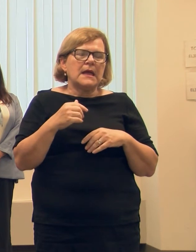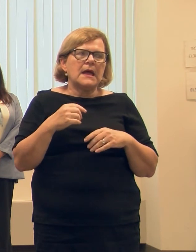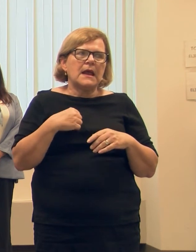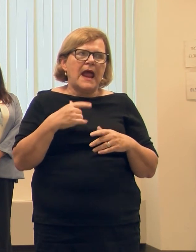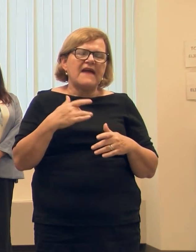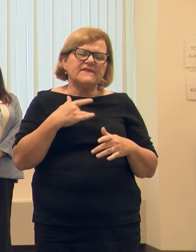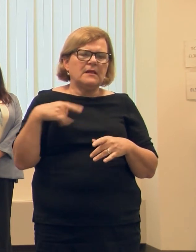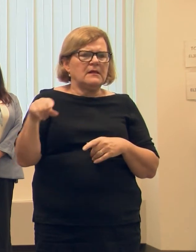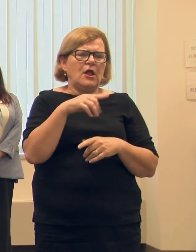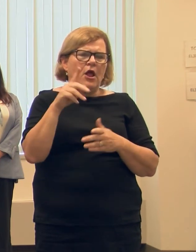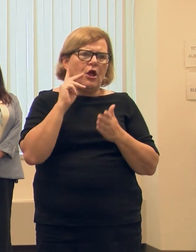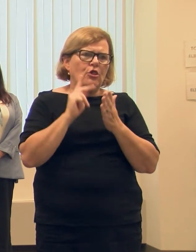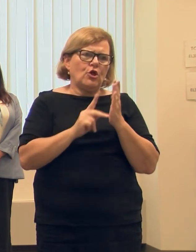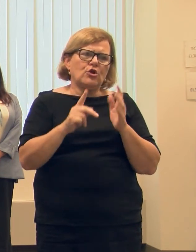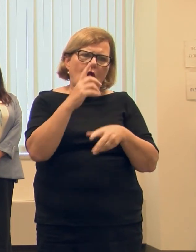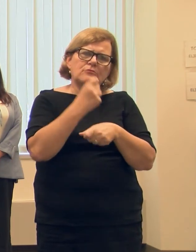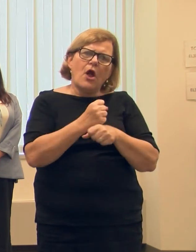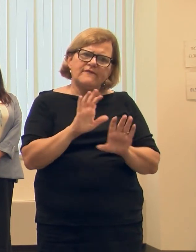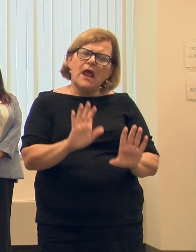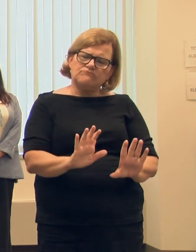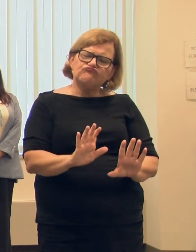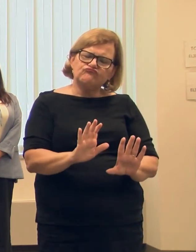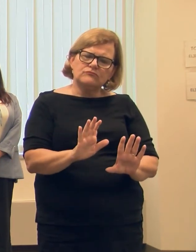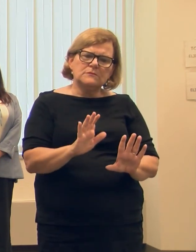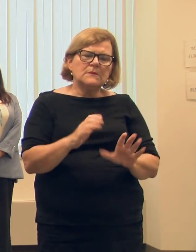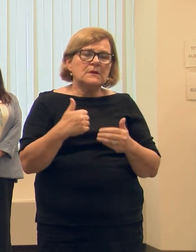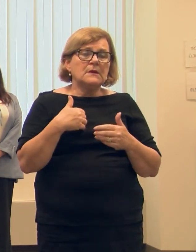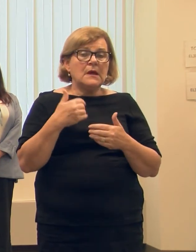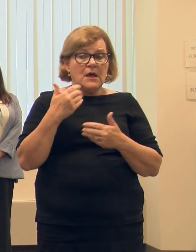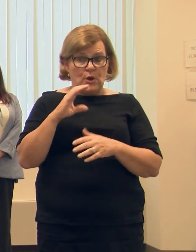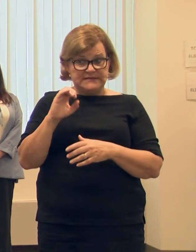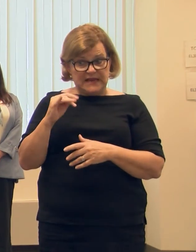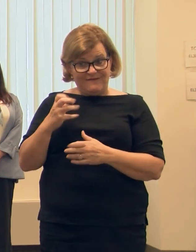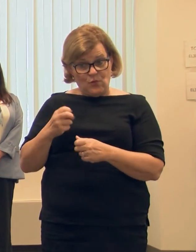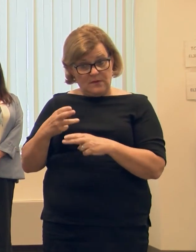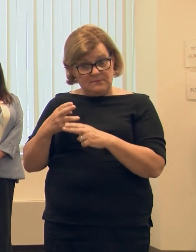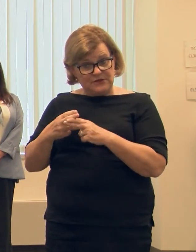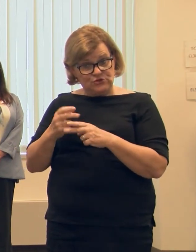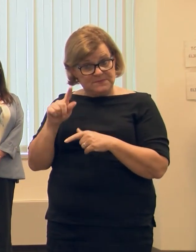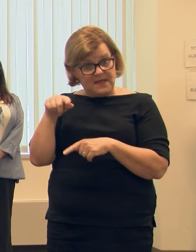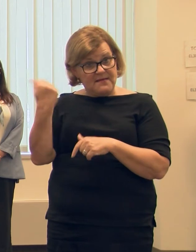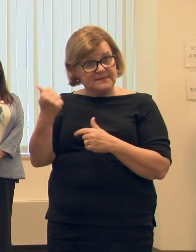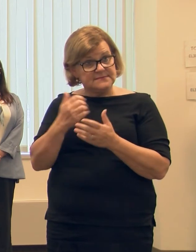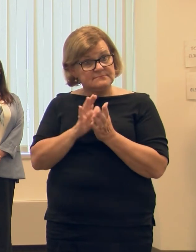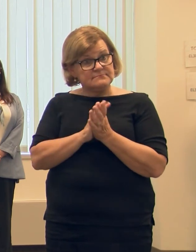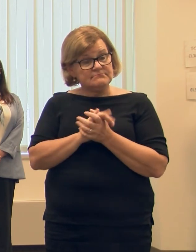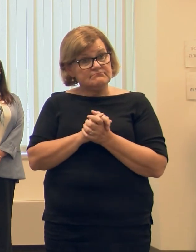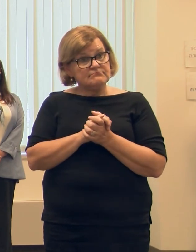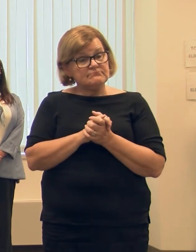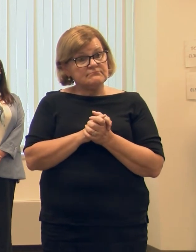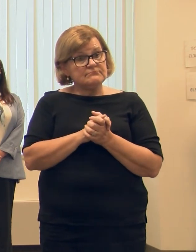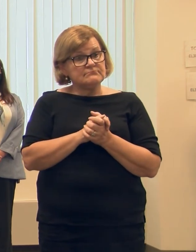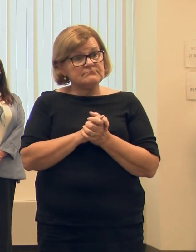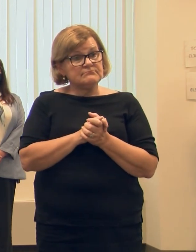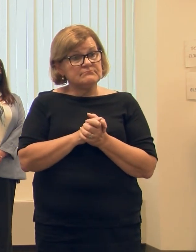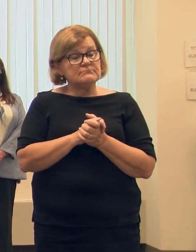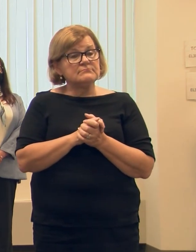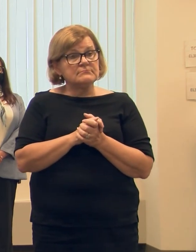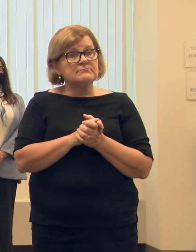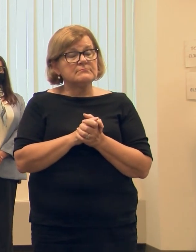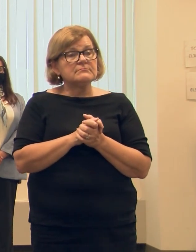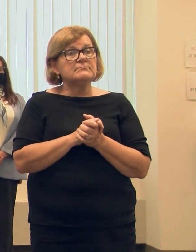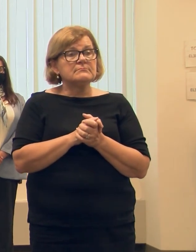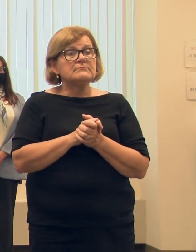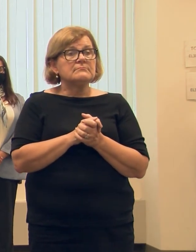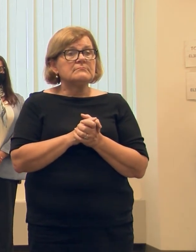in all our local clerks that are running these elections. And so, I don't know, executive, if you want to have one of our local clerks to talk about. Yeah, I